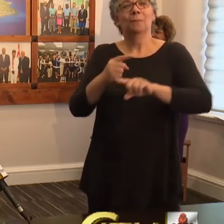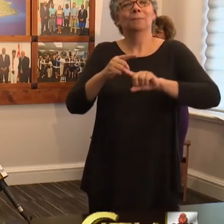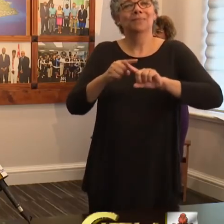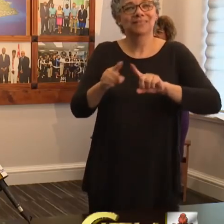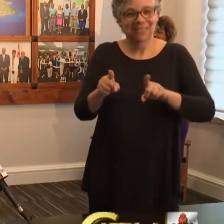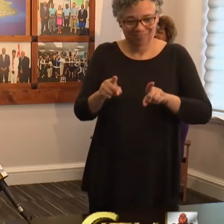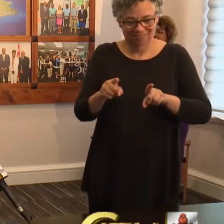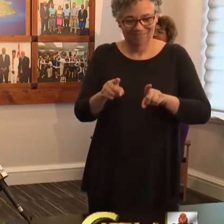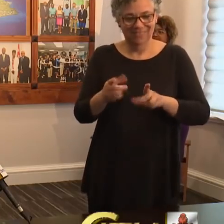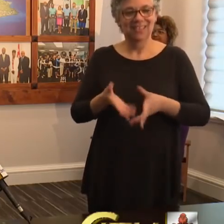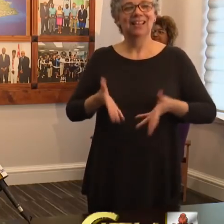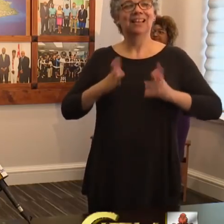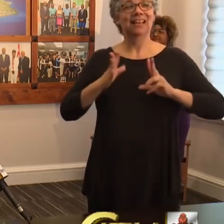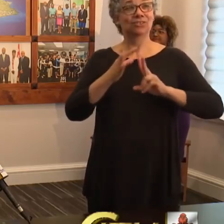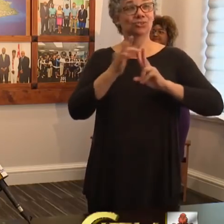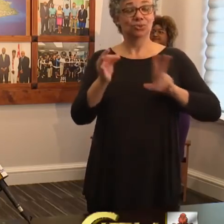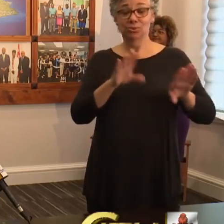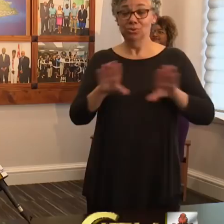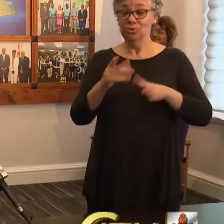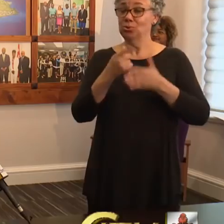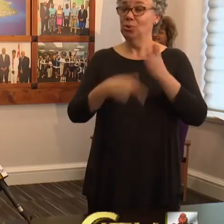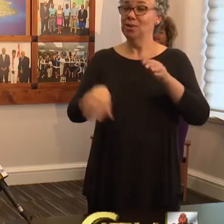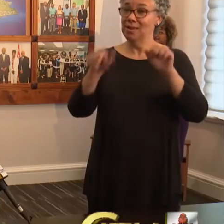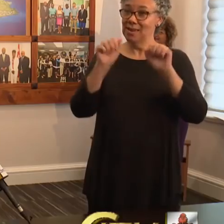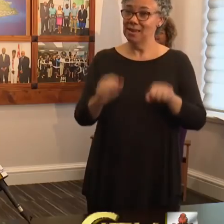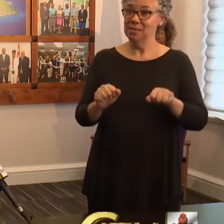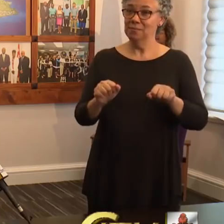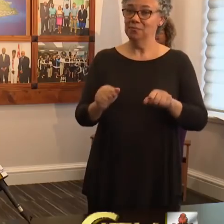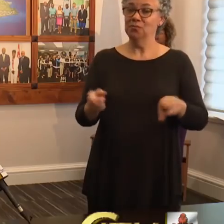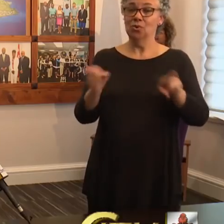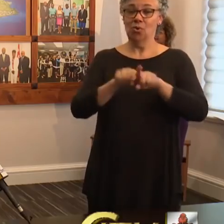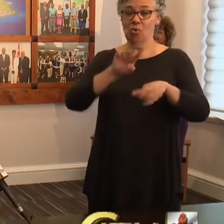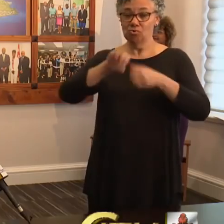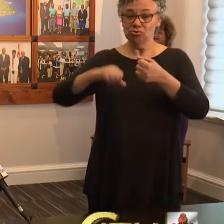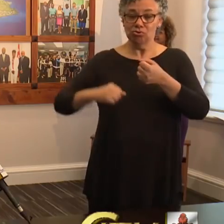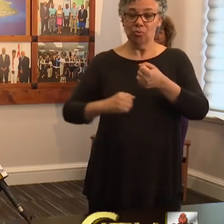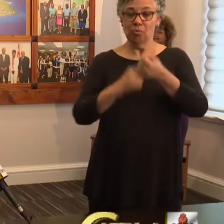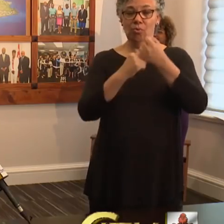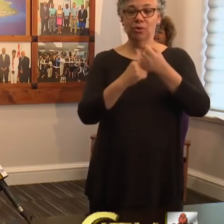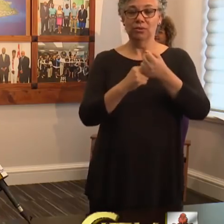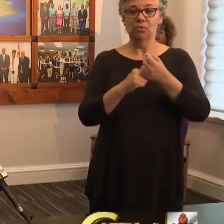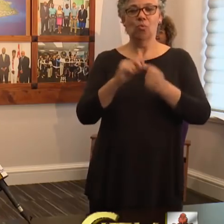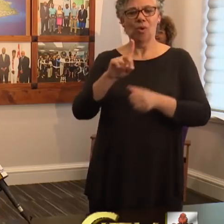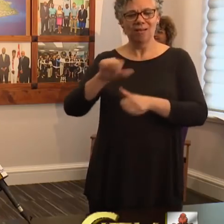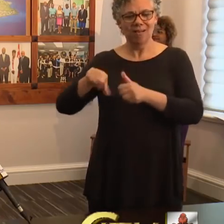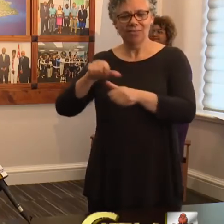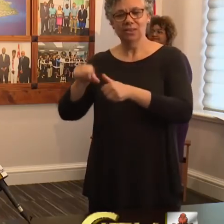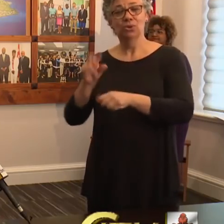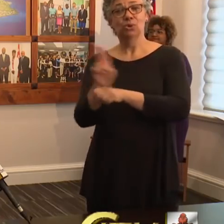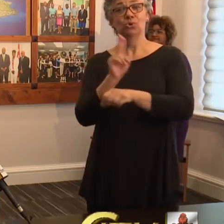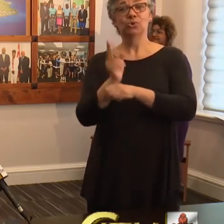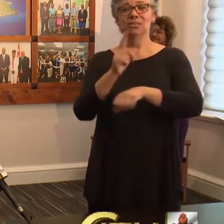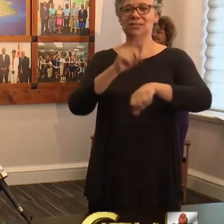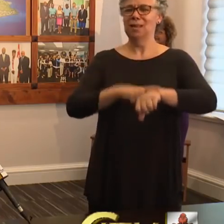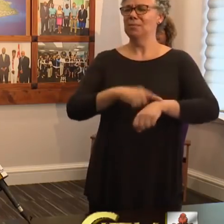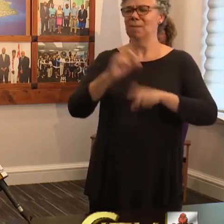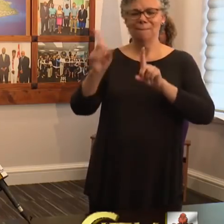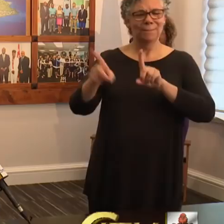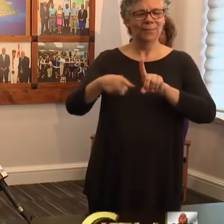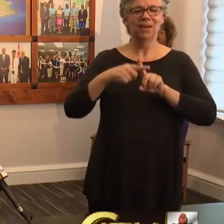let us choose to do what we can and all support each other to use this time in a positive